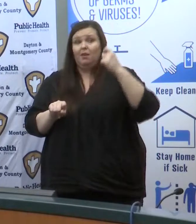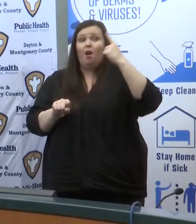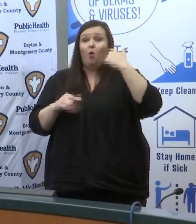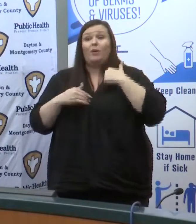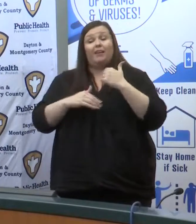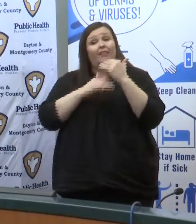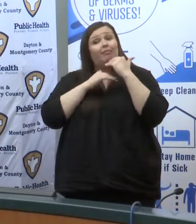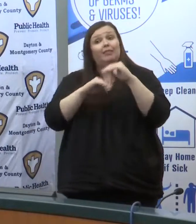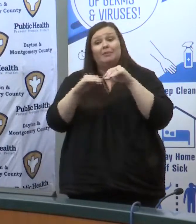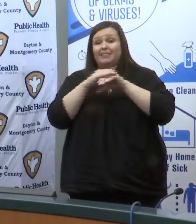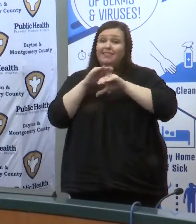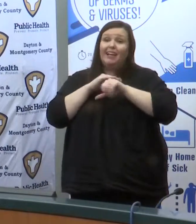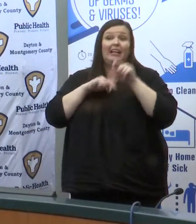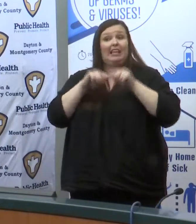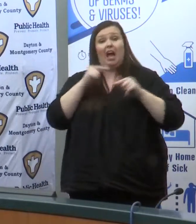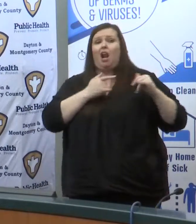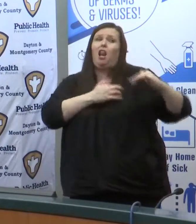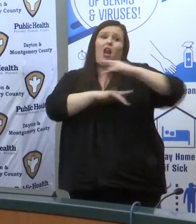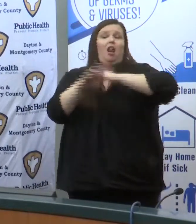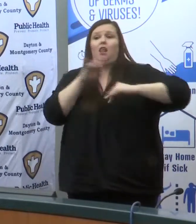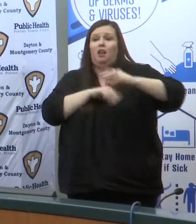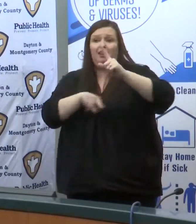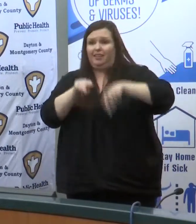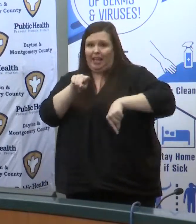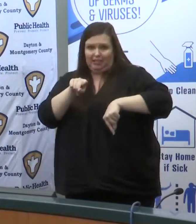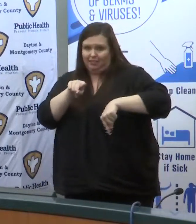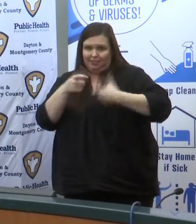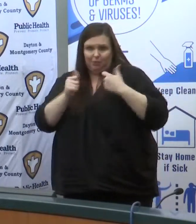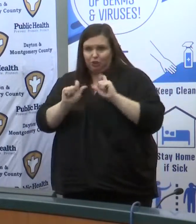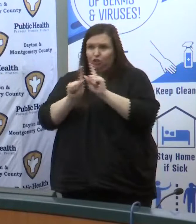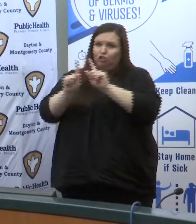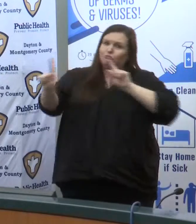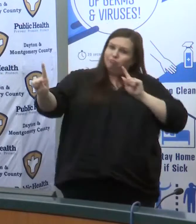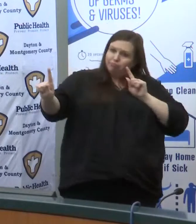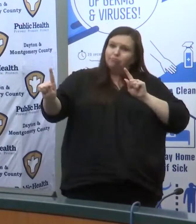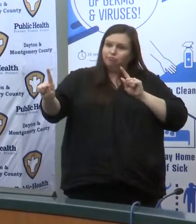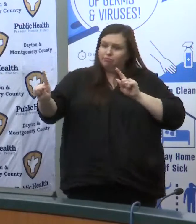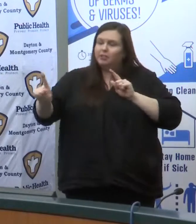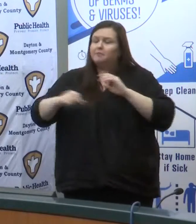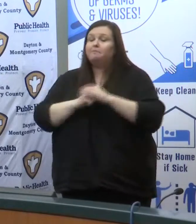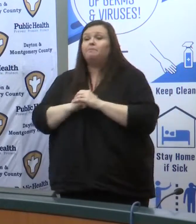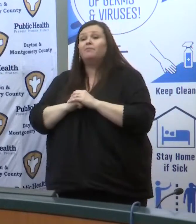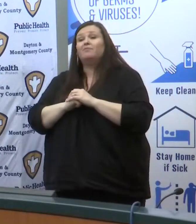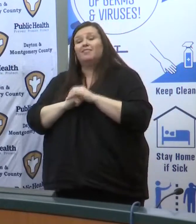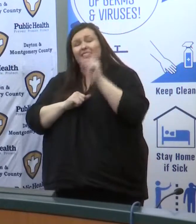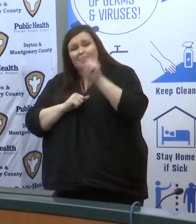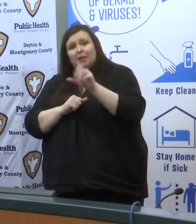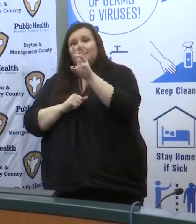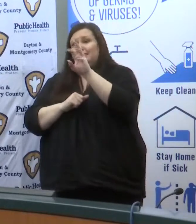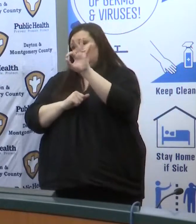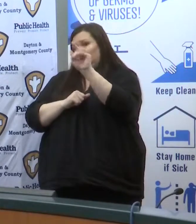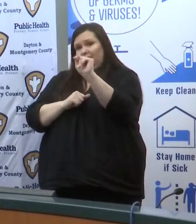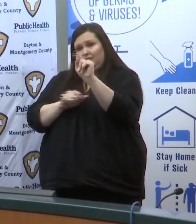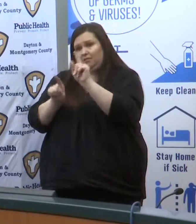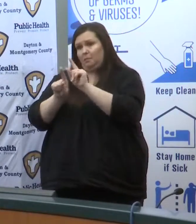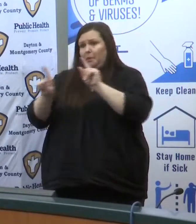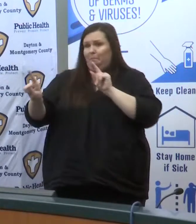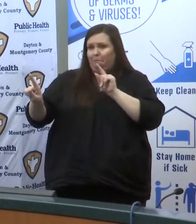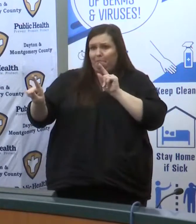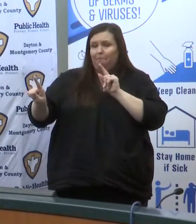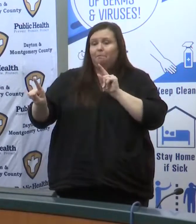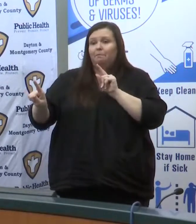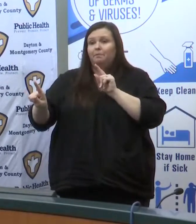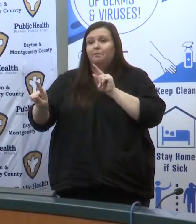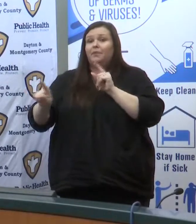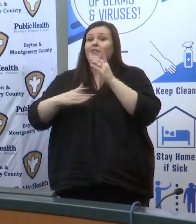parks and trails while we try and encourage people to distance and follow the minimum six foot distance from others just